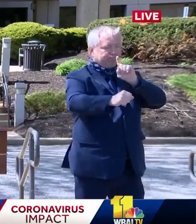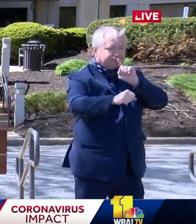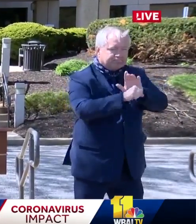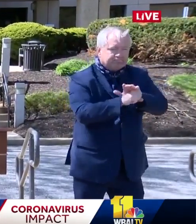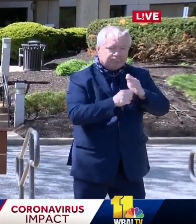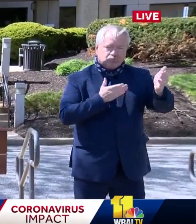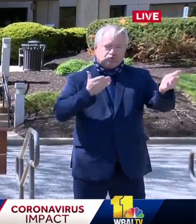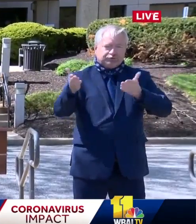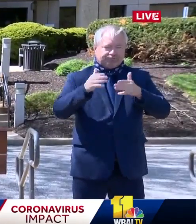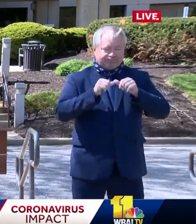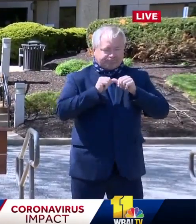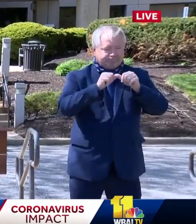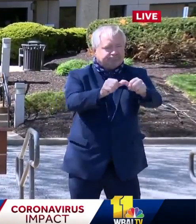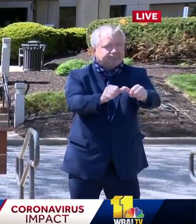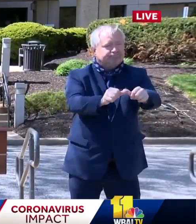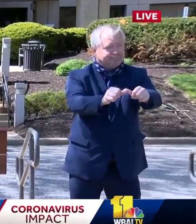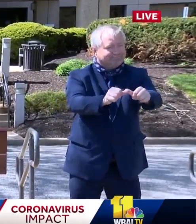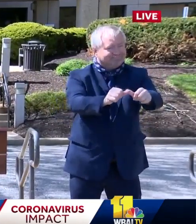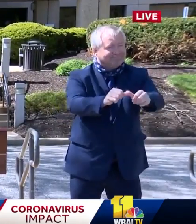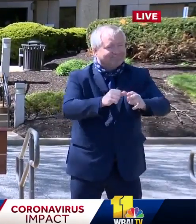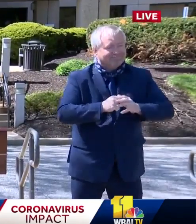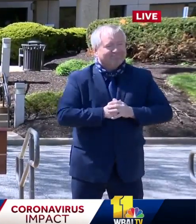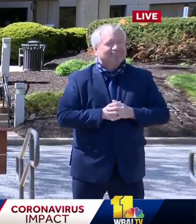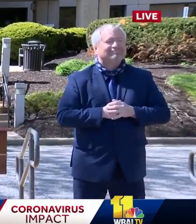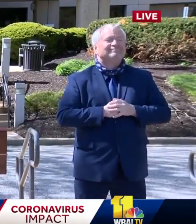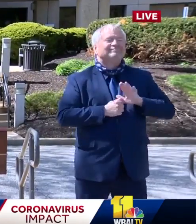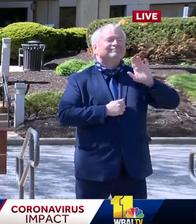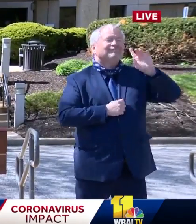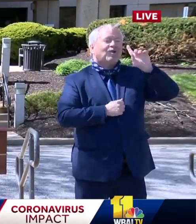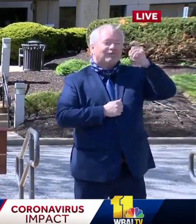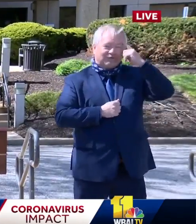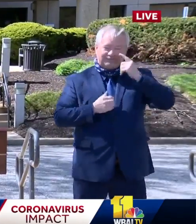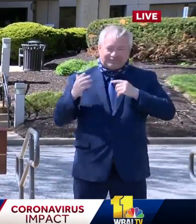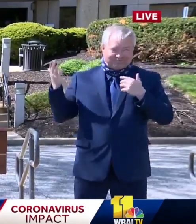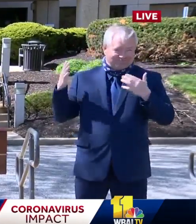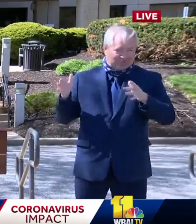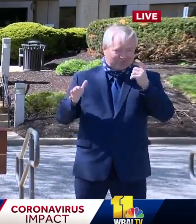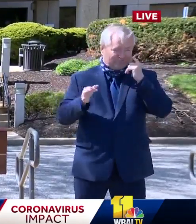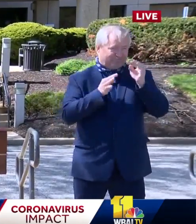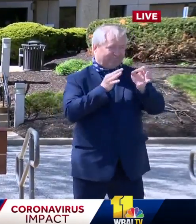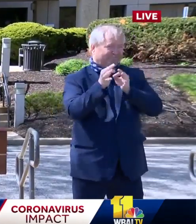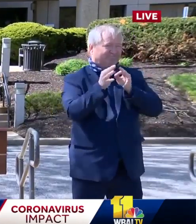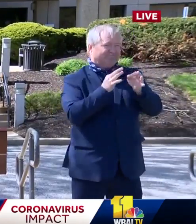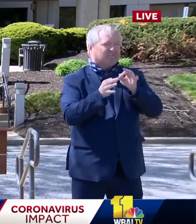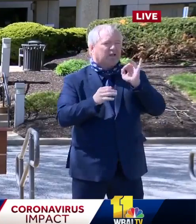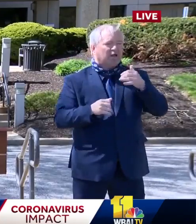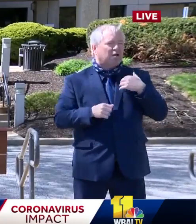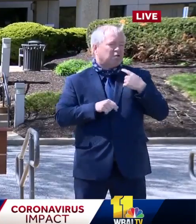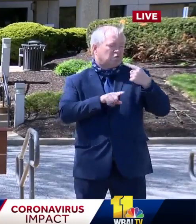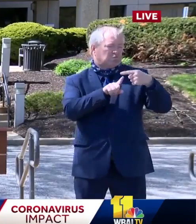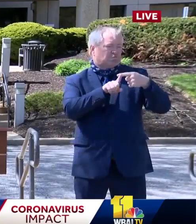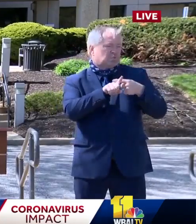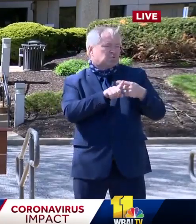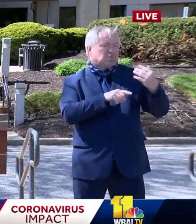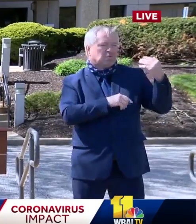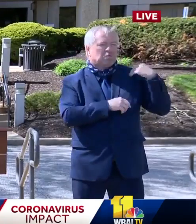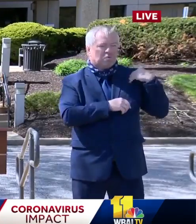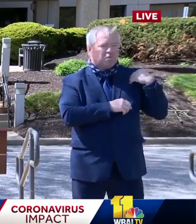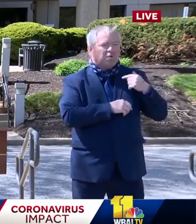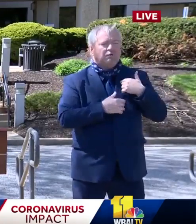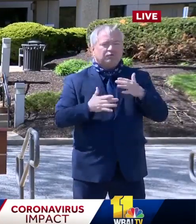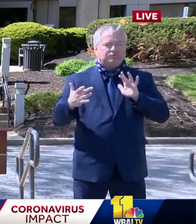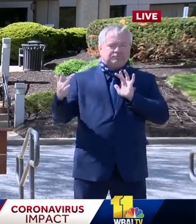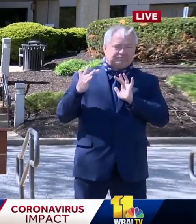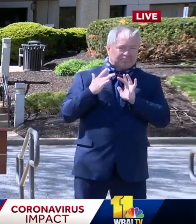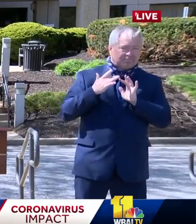good. Uh, it is, uh, in fact, as governor tell, uh, described a little over a month ago, uh, we got the call that said,